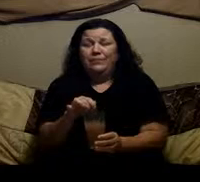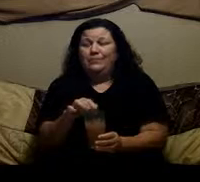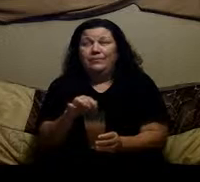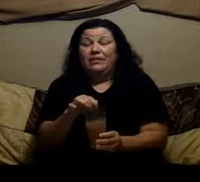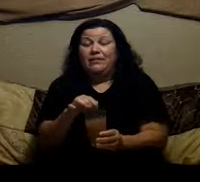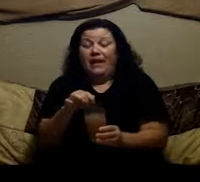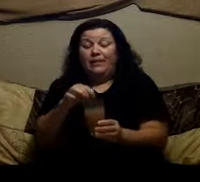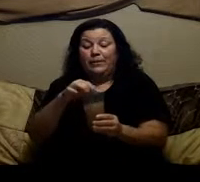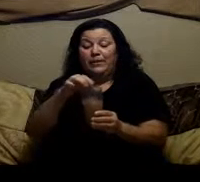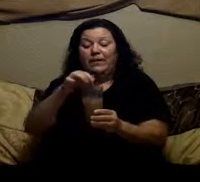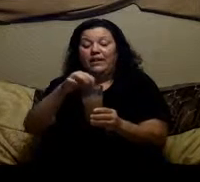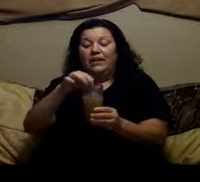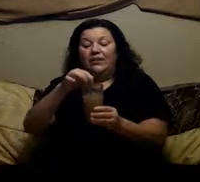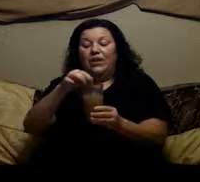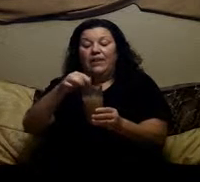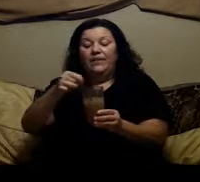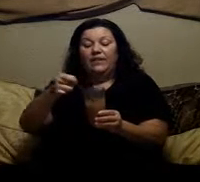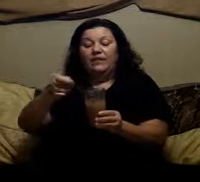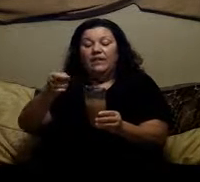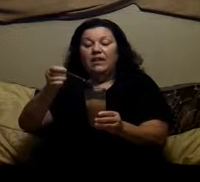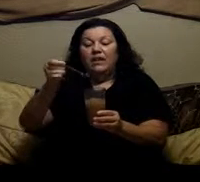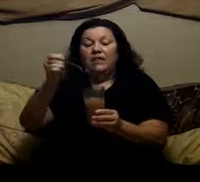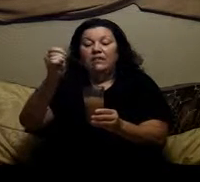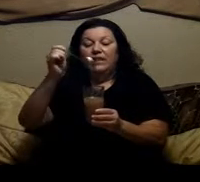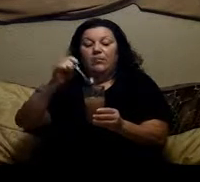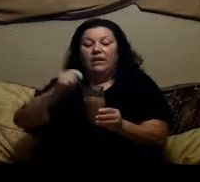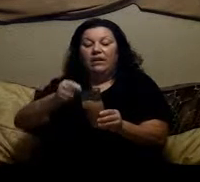stuff gags me so and this is it's the same way